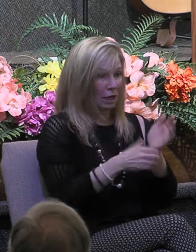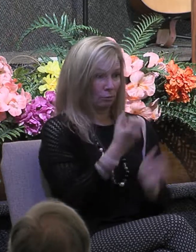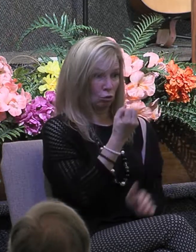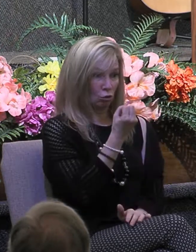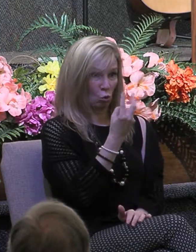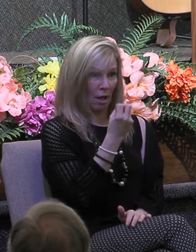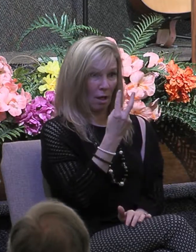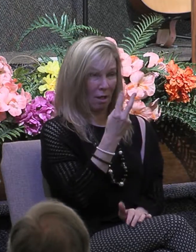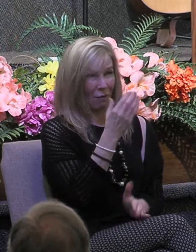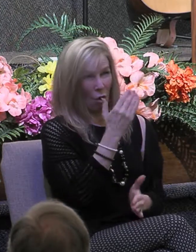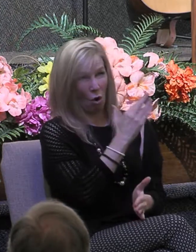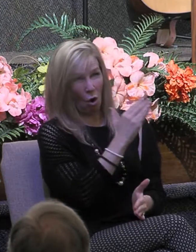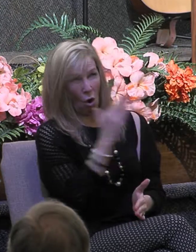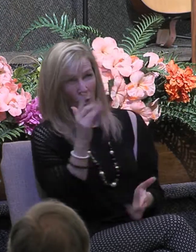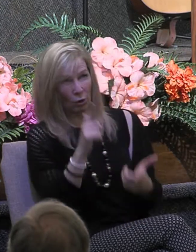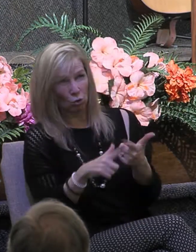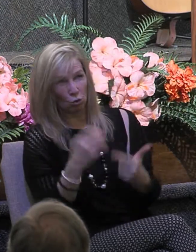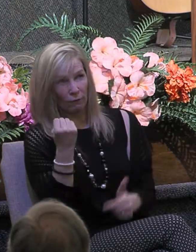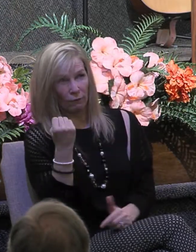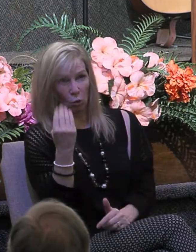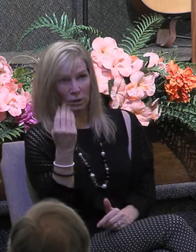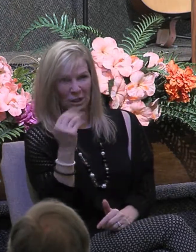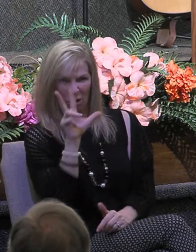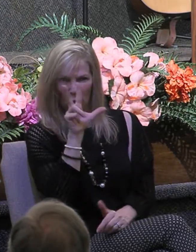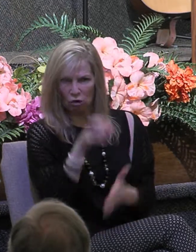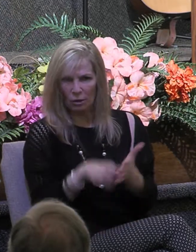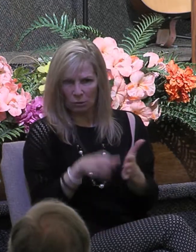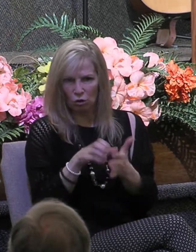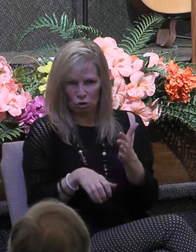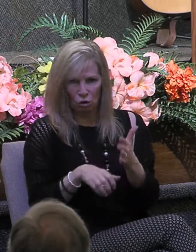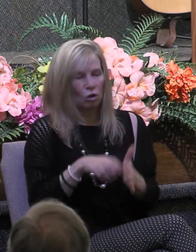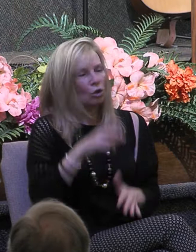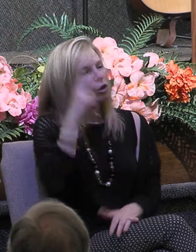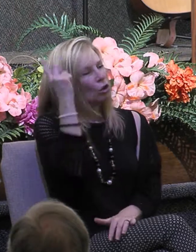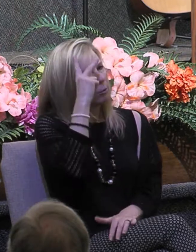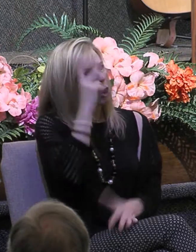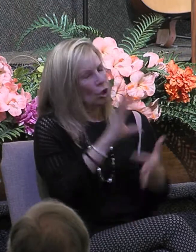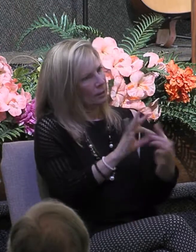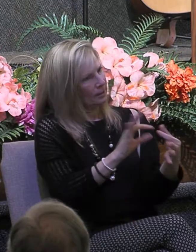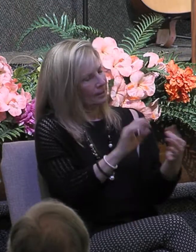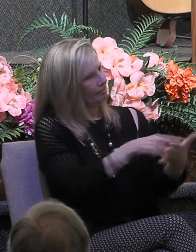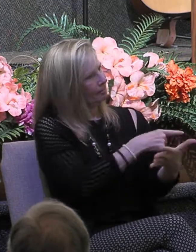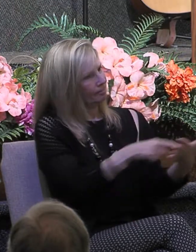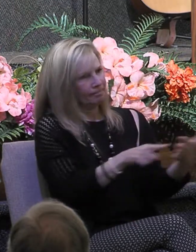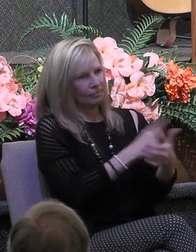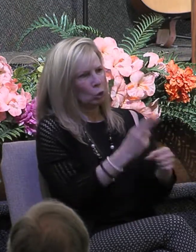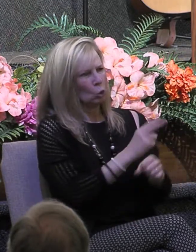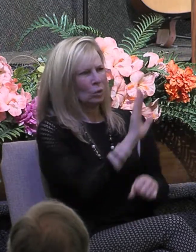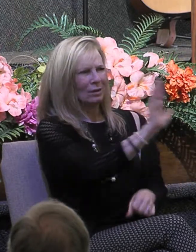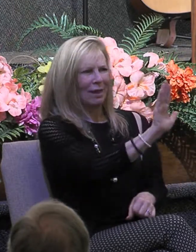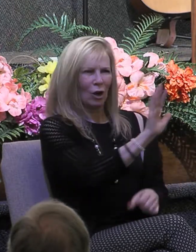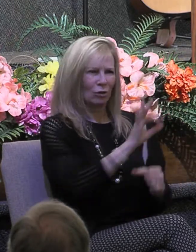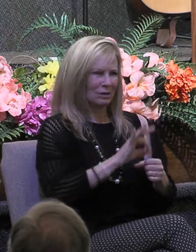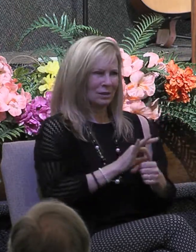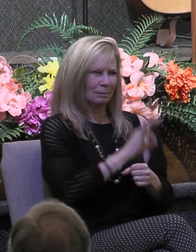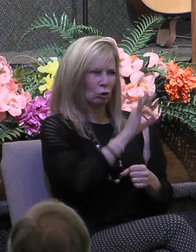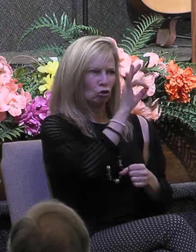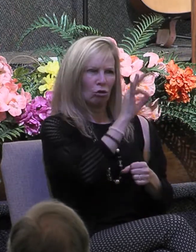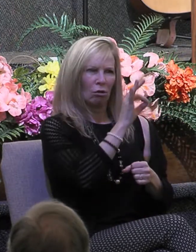three chapters where Paul devotes himself to correcting the Corinthians concerning the use of their spiritual gifts. And what is a